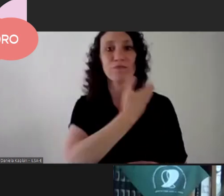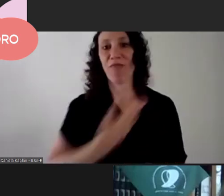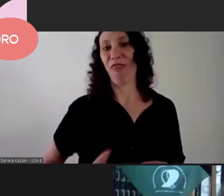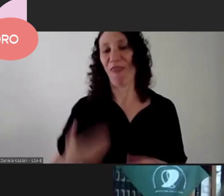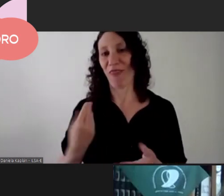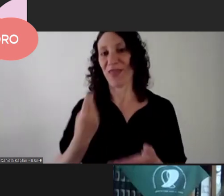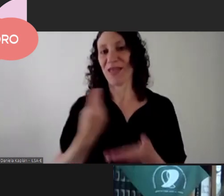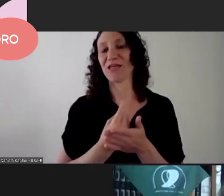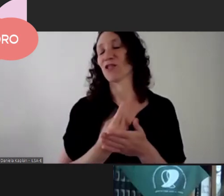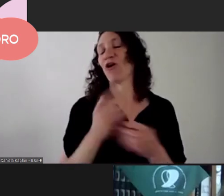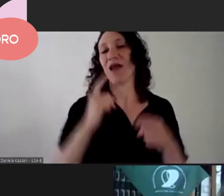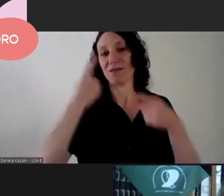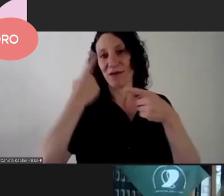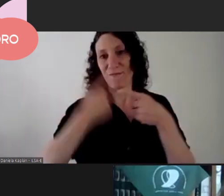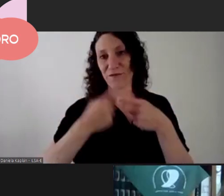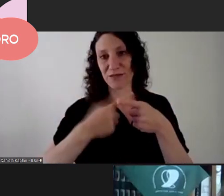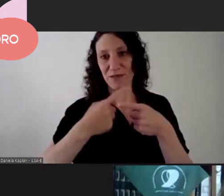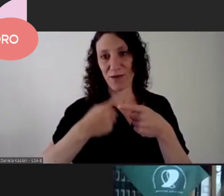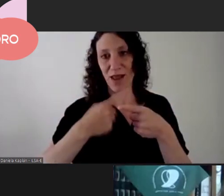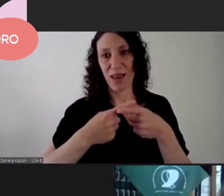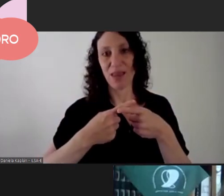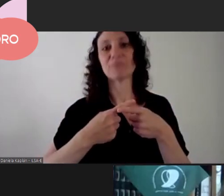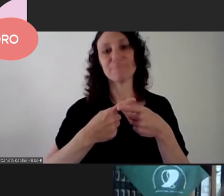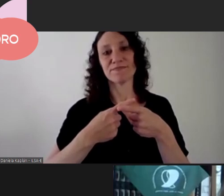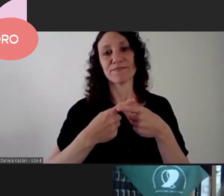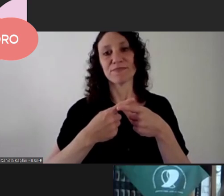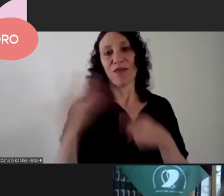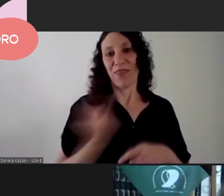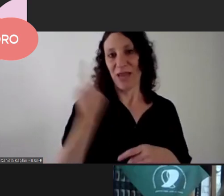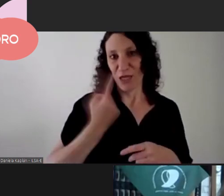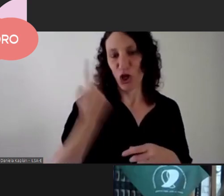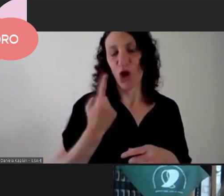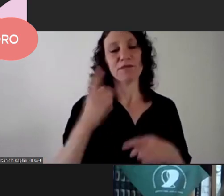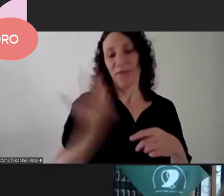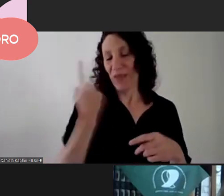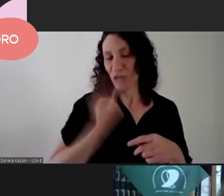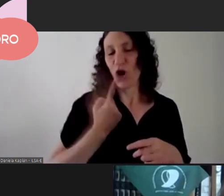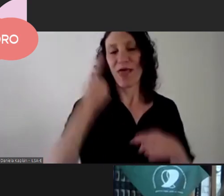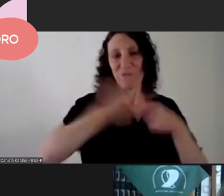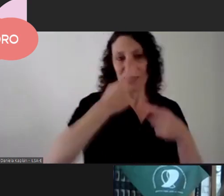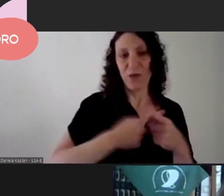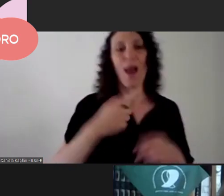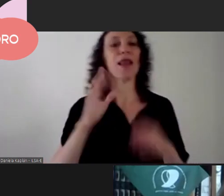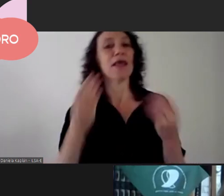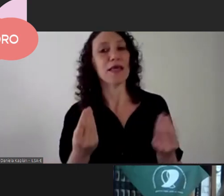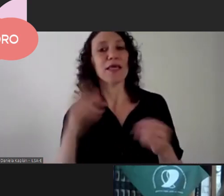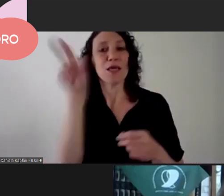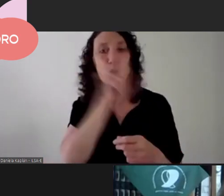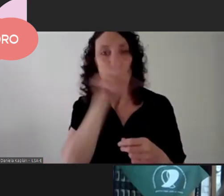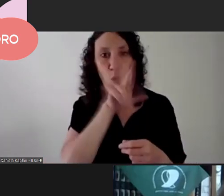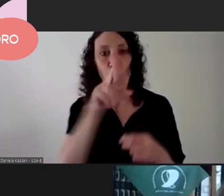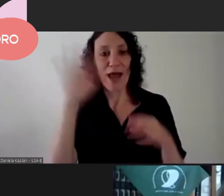director of the festival and president of the association la mujer